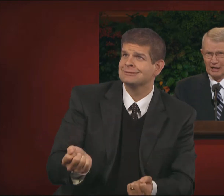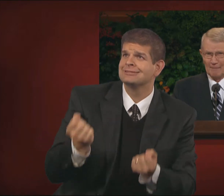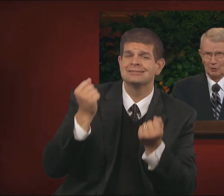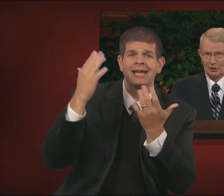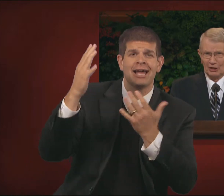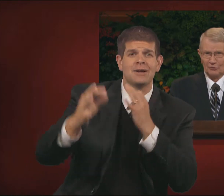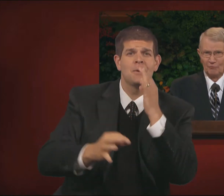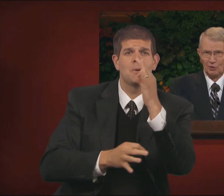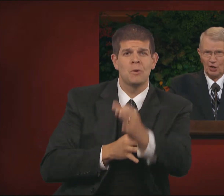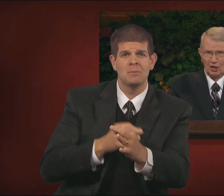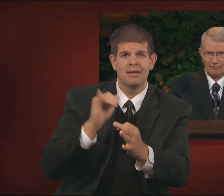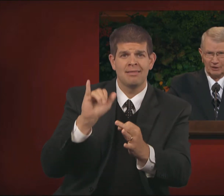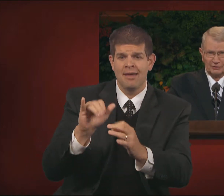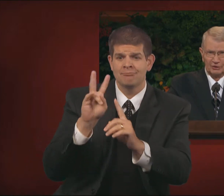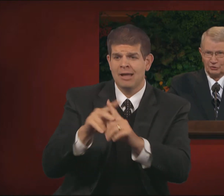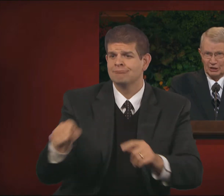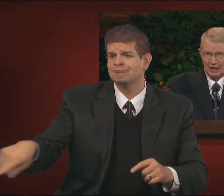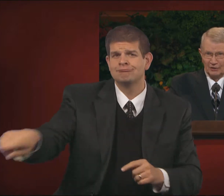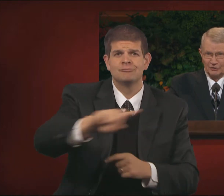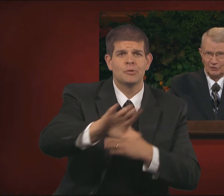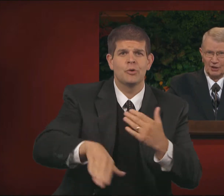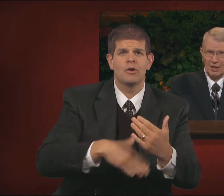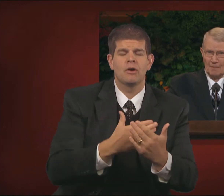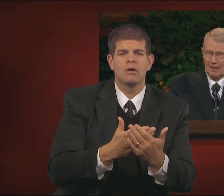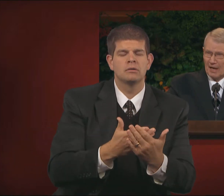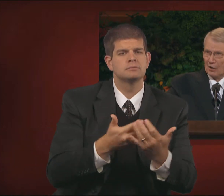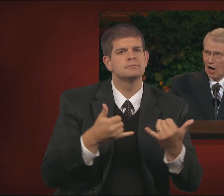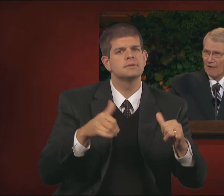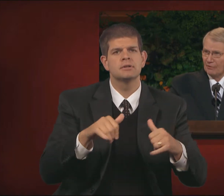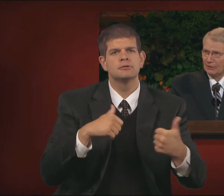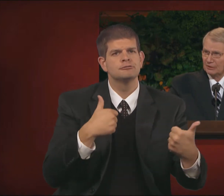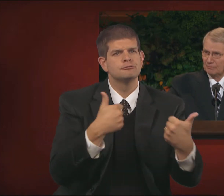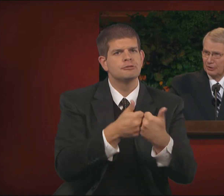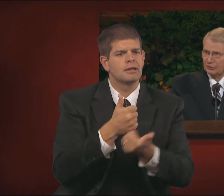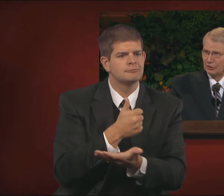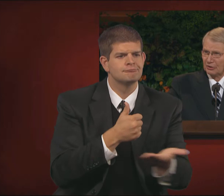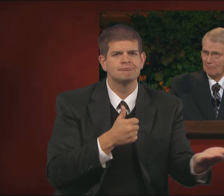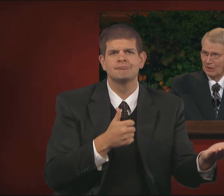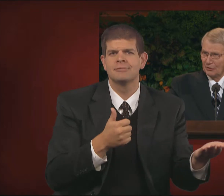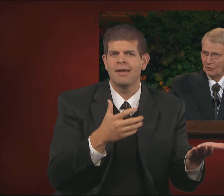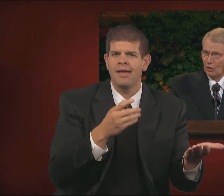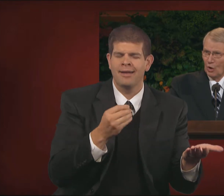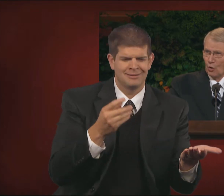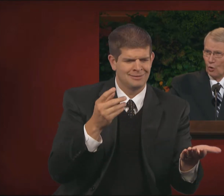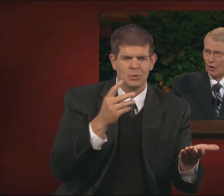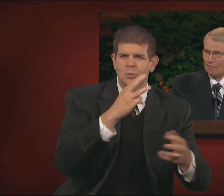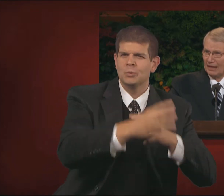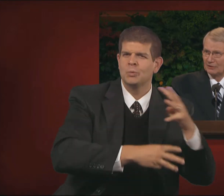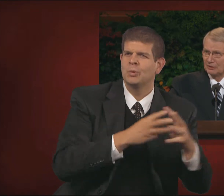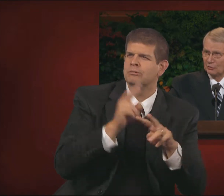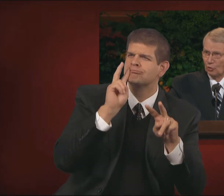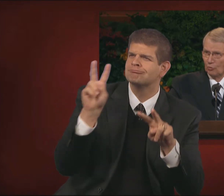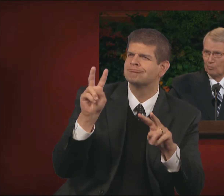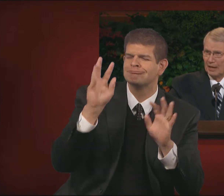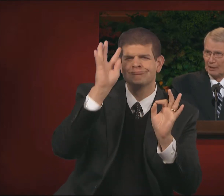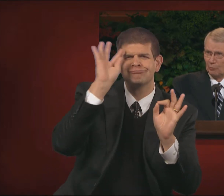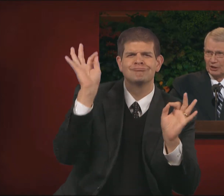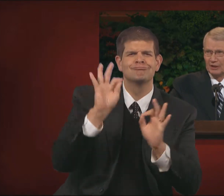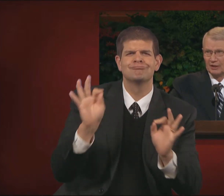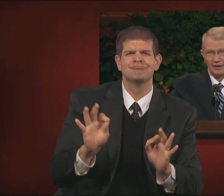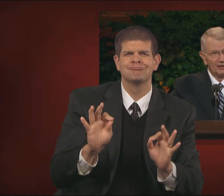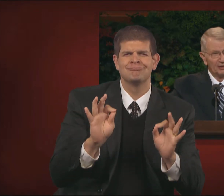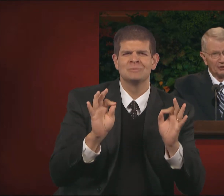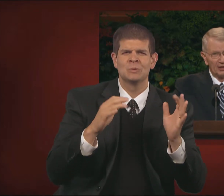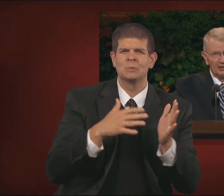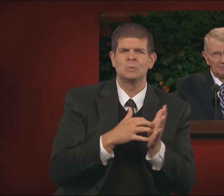universal application for all of us is challenged and often dismissed as a myth or a baseless hope by a